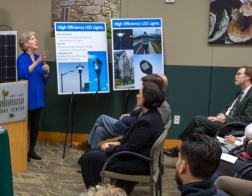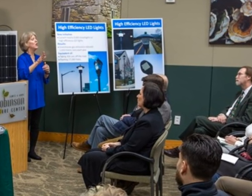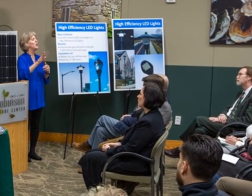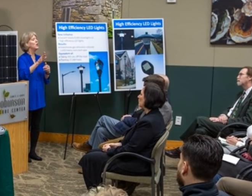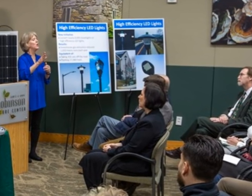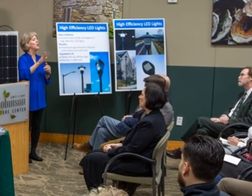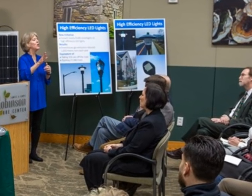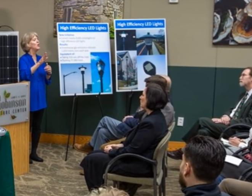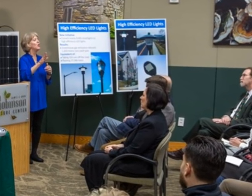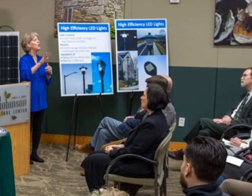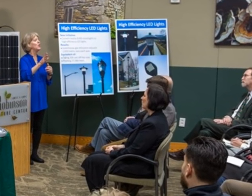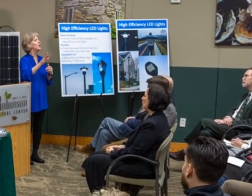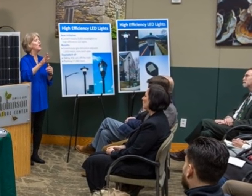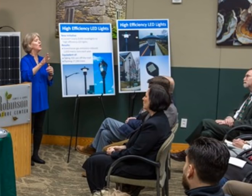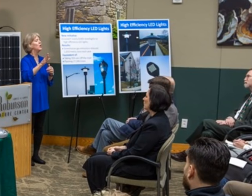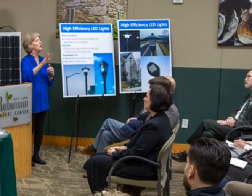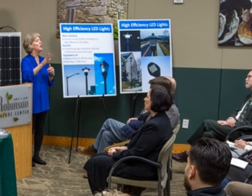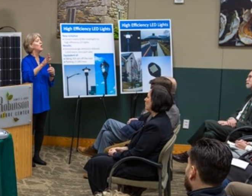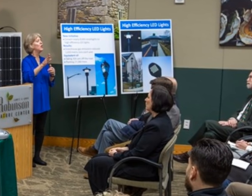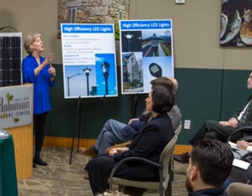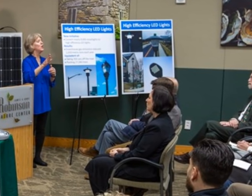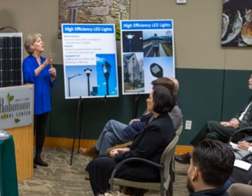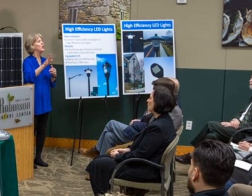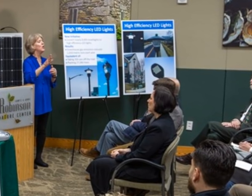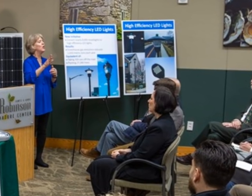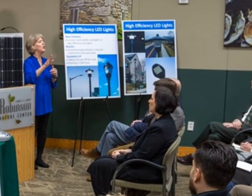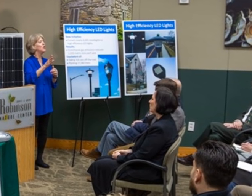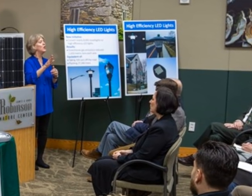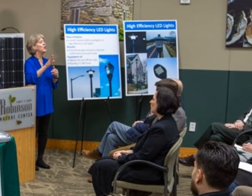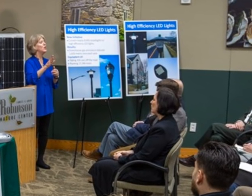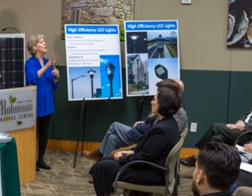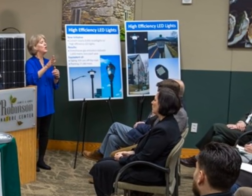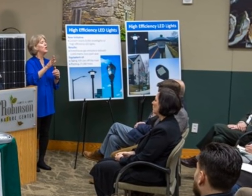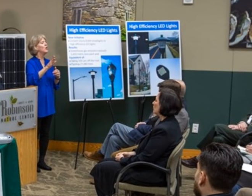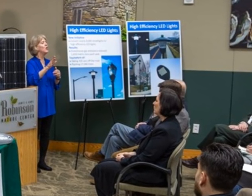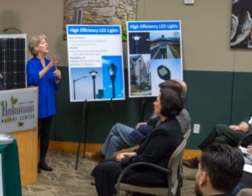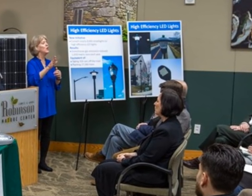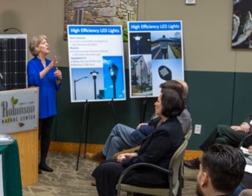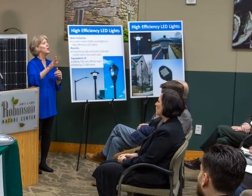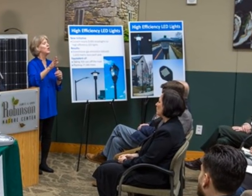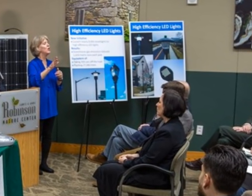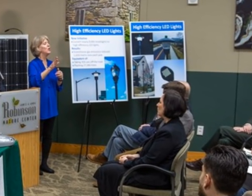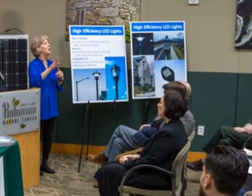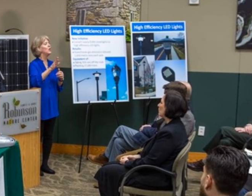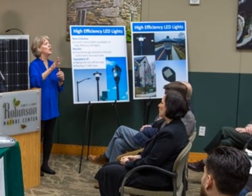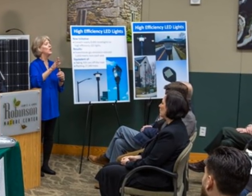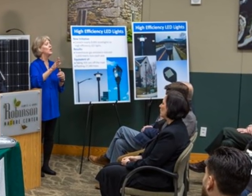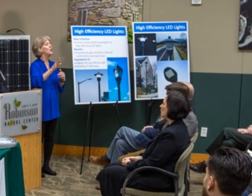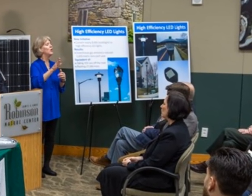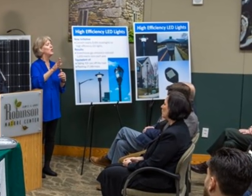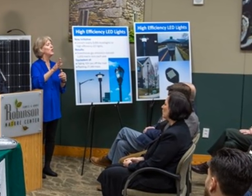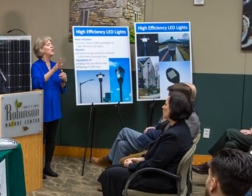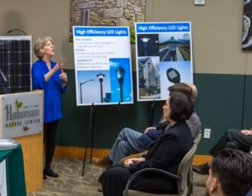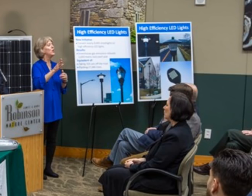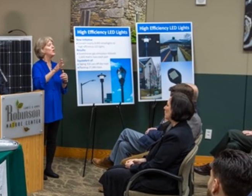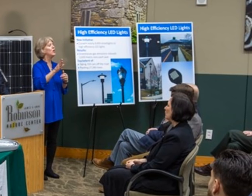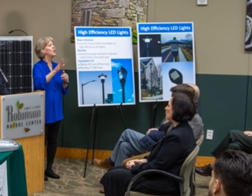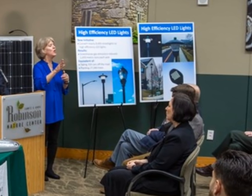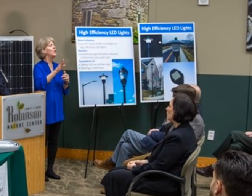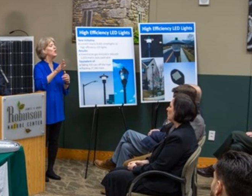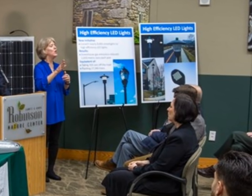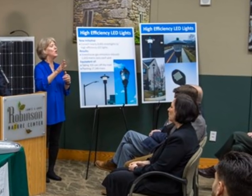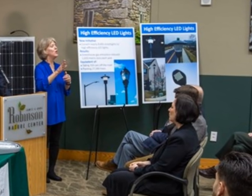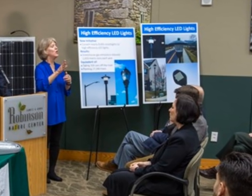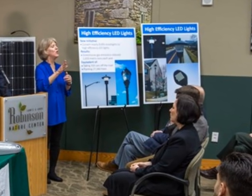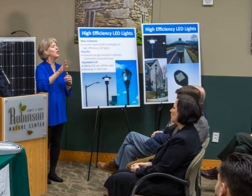a promise to leaders around the globe that Americans will not retreat from the global pack to reduce emissions, stem